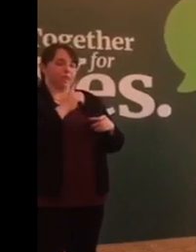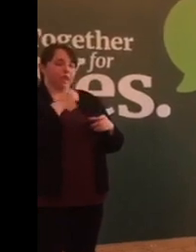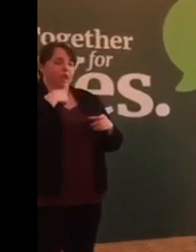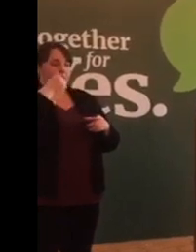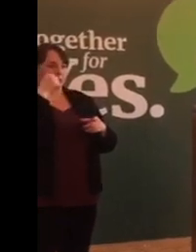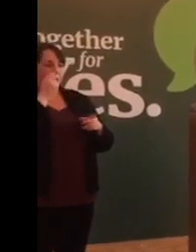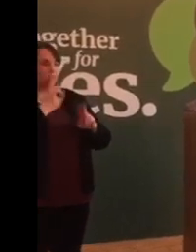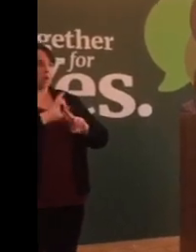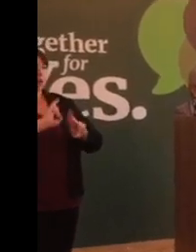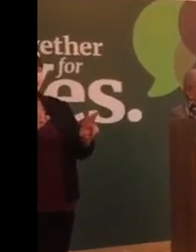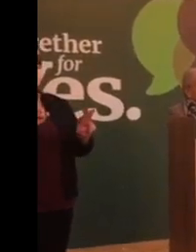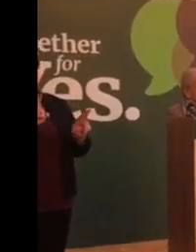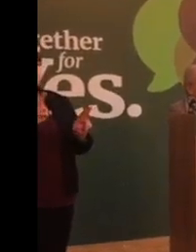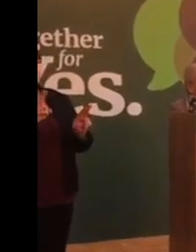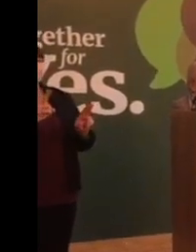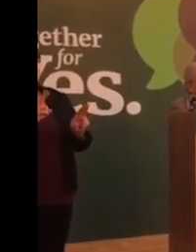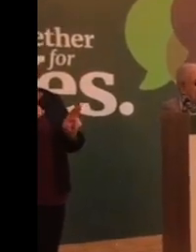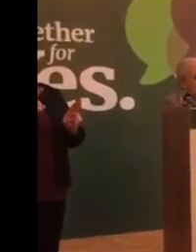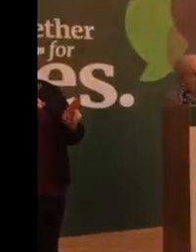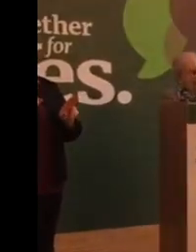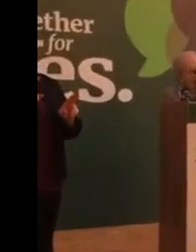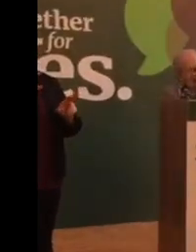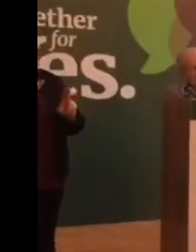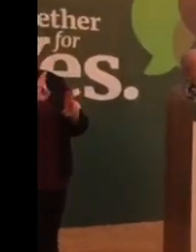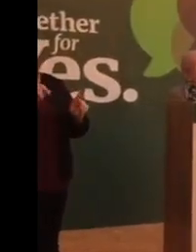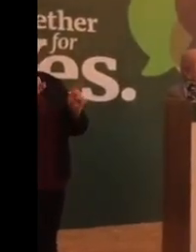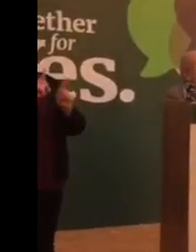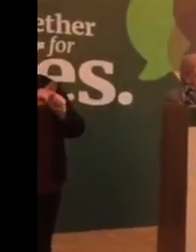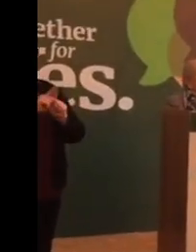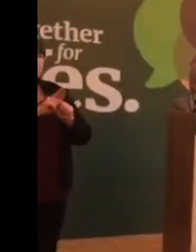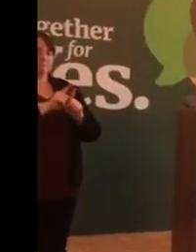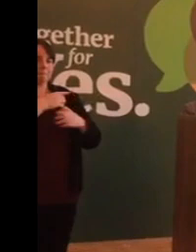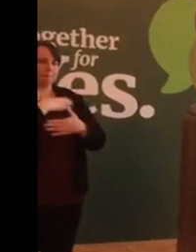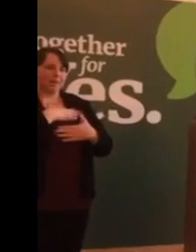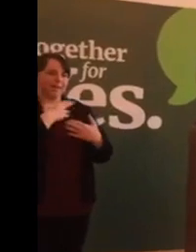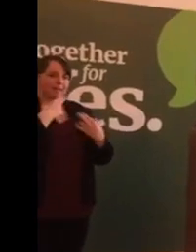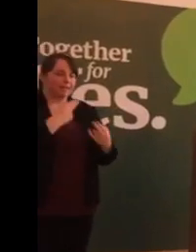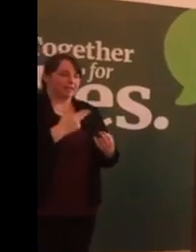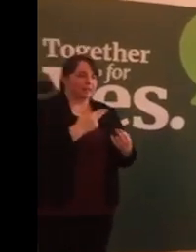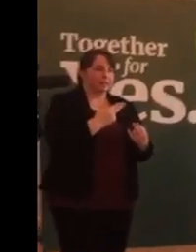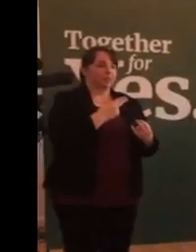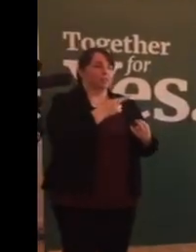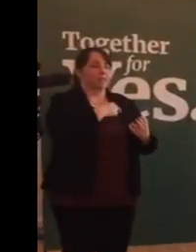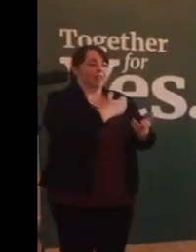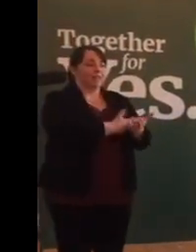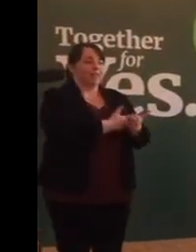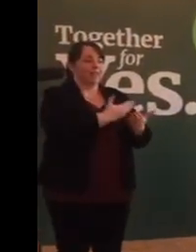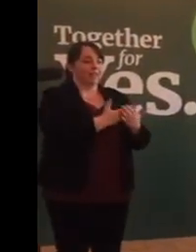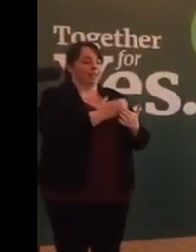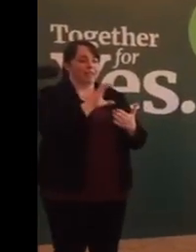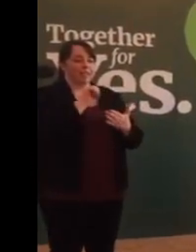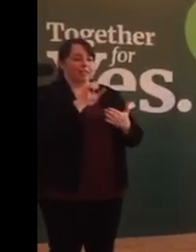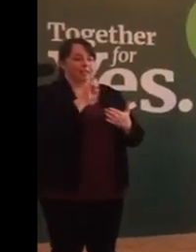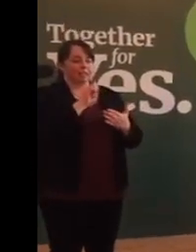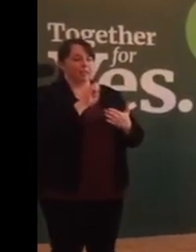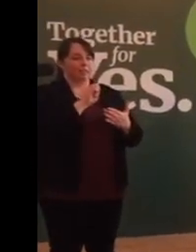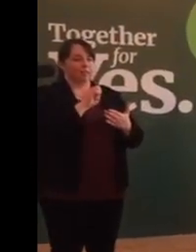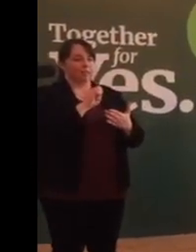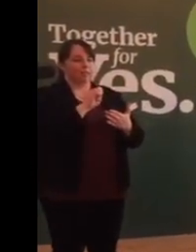compassionate need, the legal cases were equally